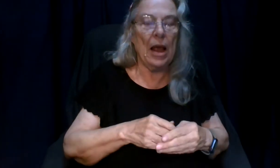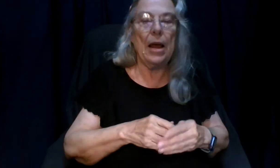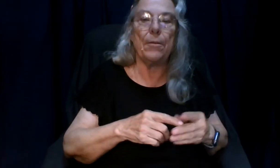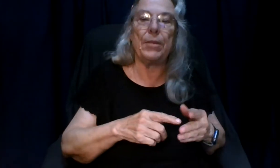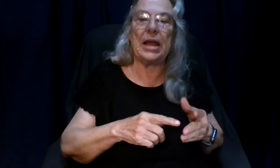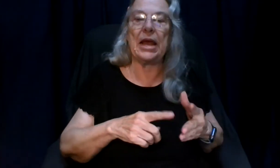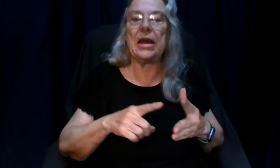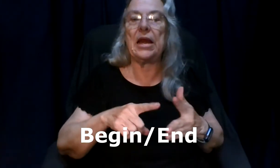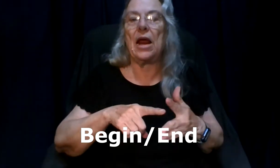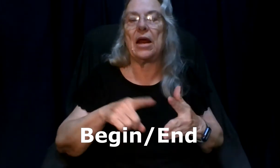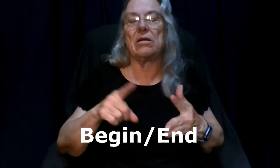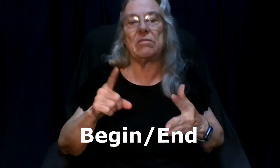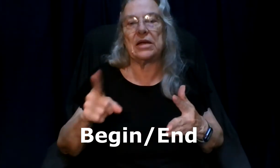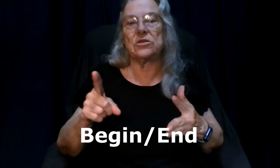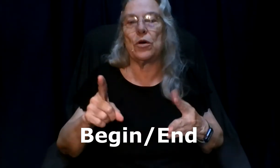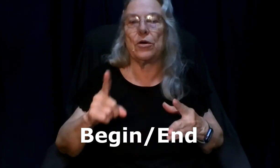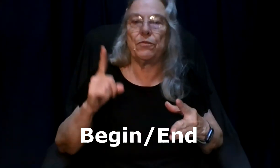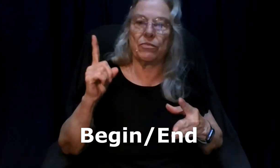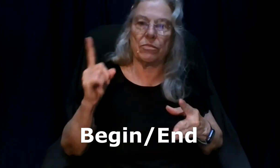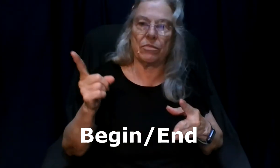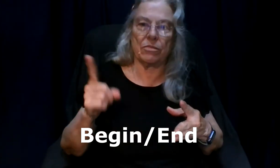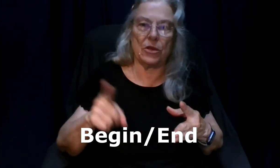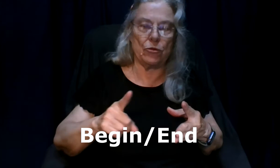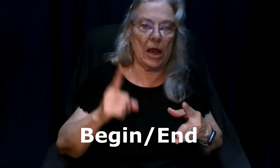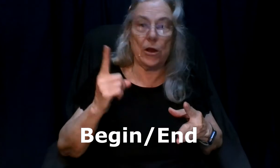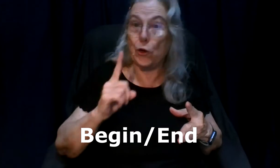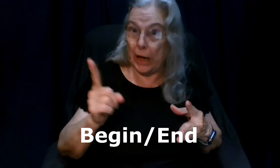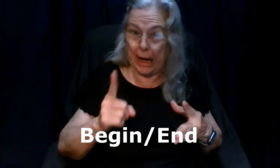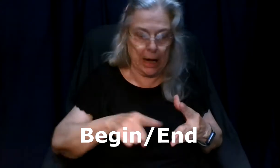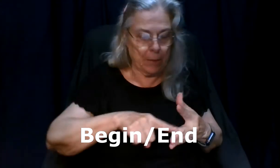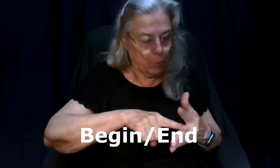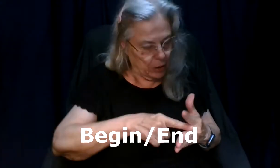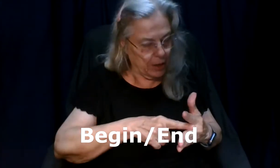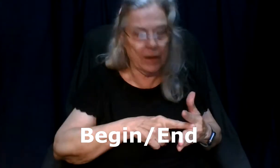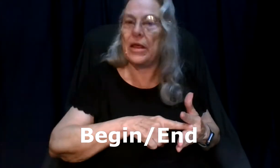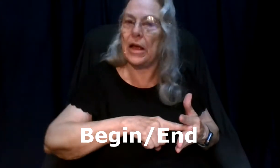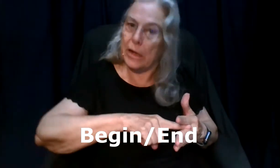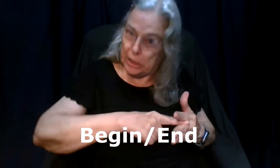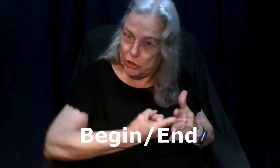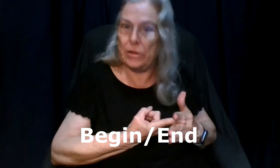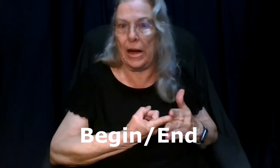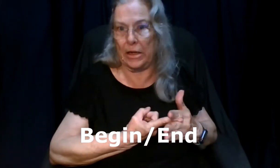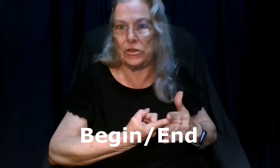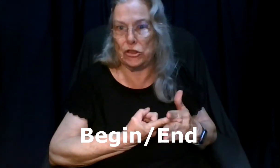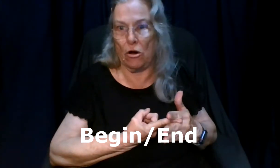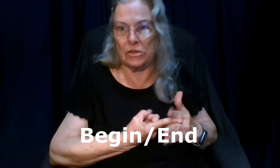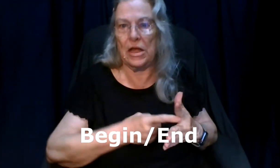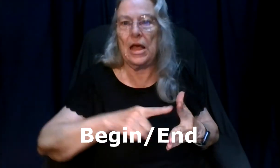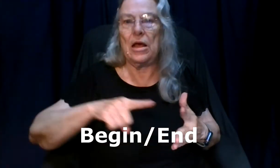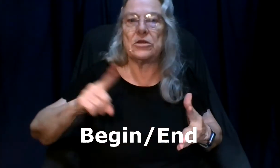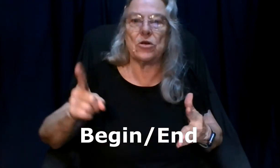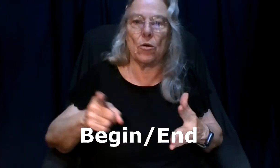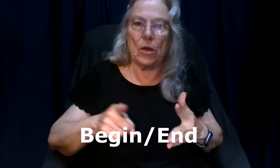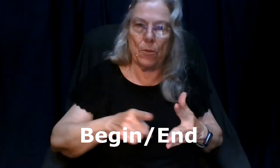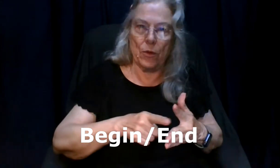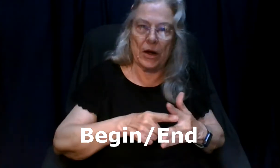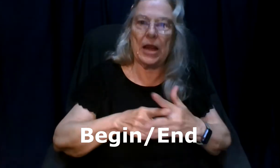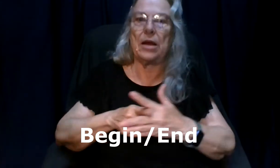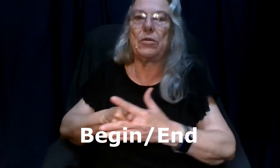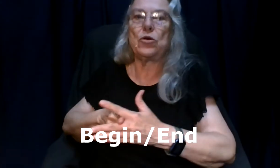beginning and that's where you take your key put it in the admission and it starts so put it in between